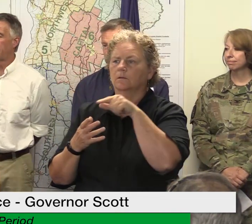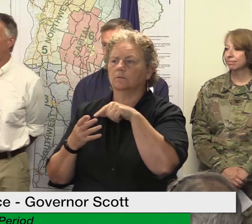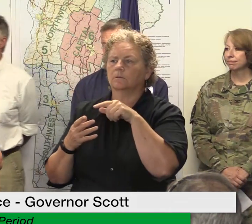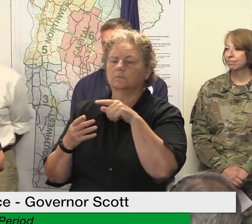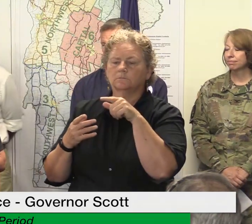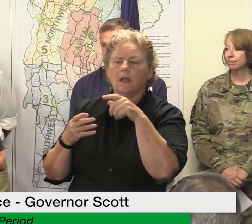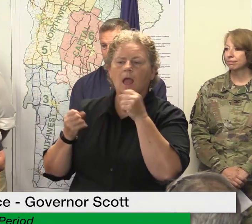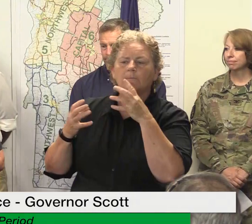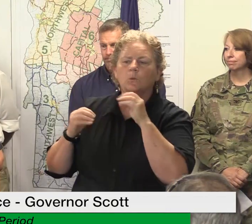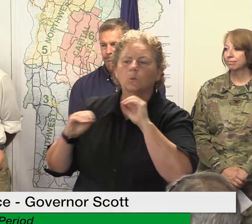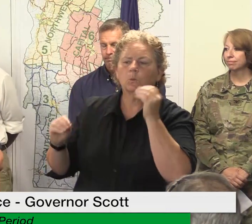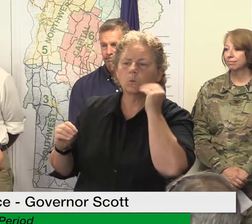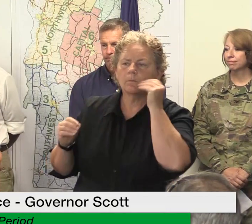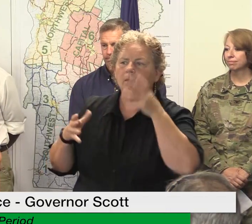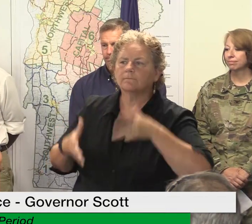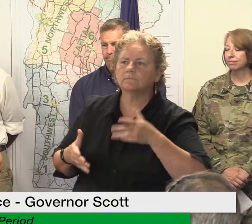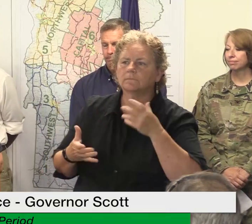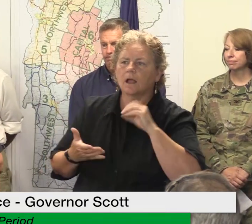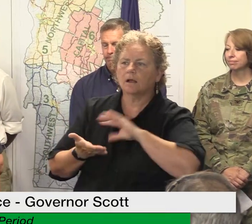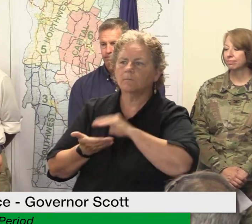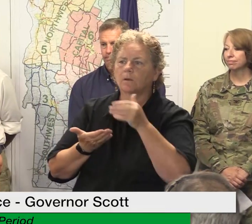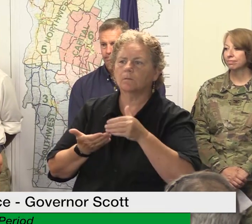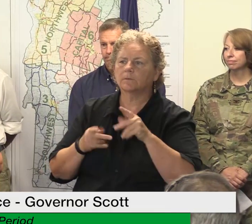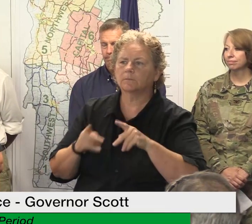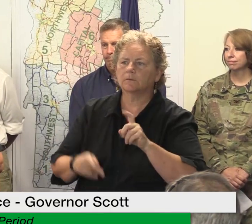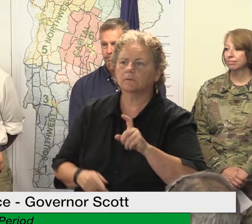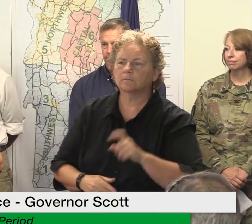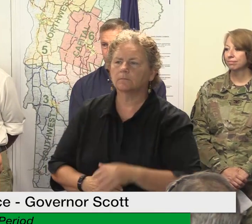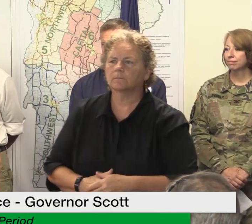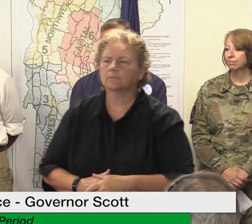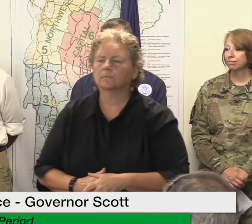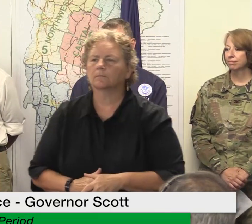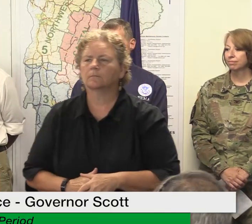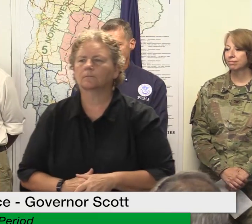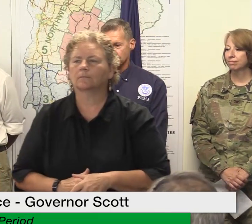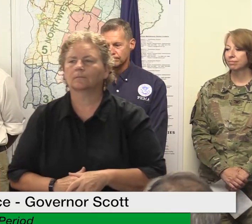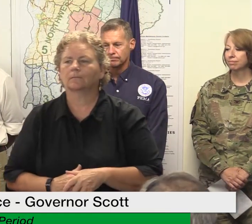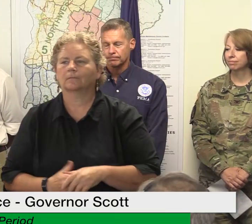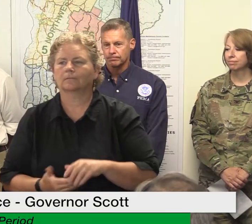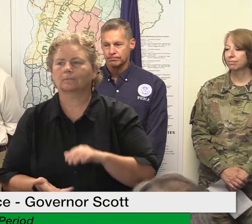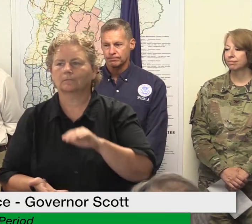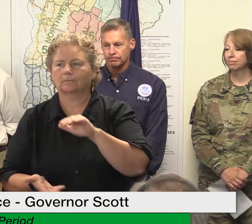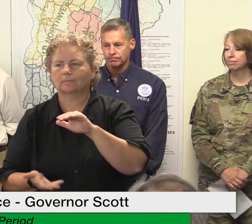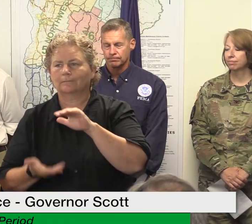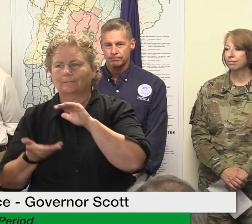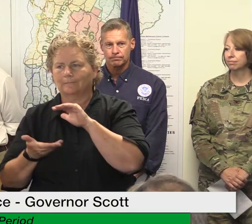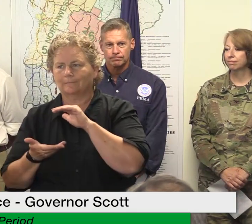i don't have that information at my fingertips but i can take a note and go direct with you colin